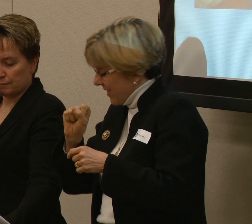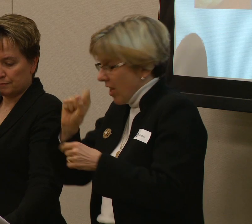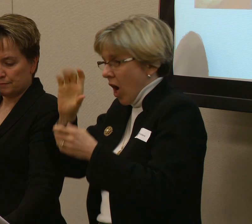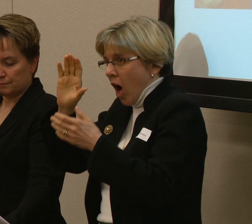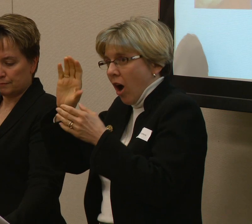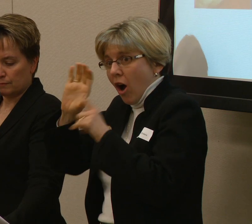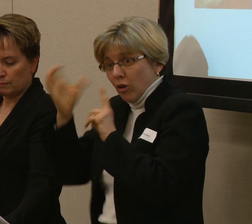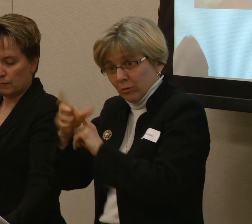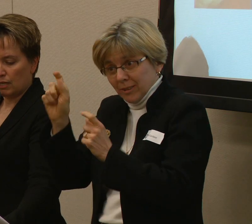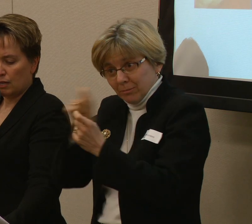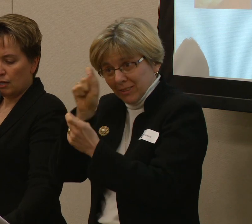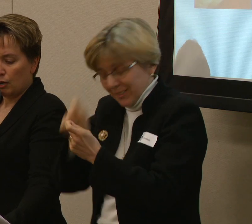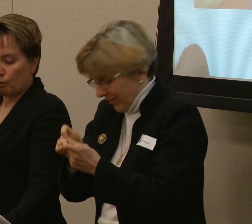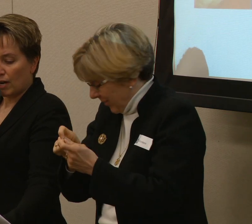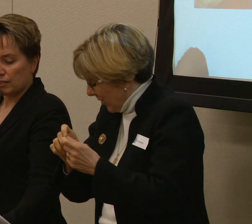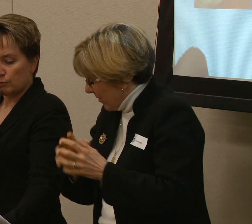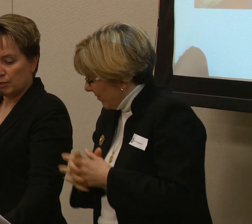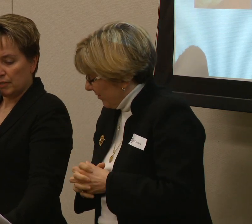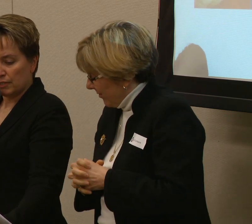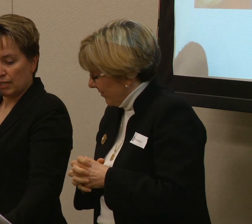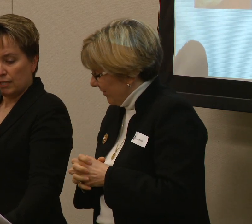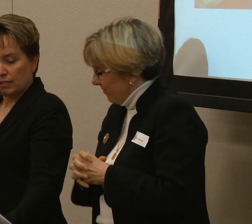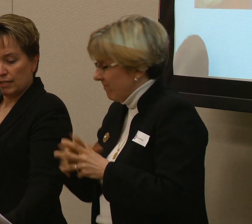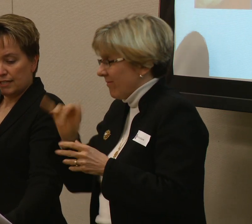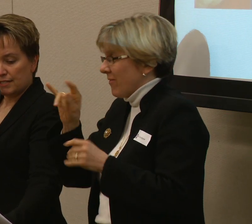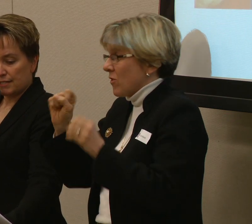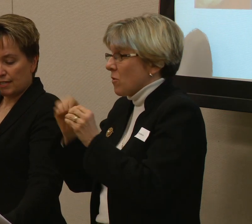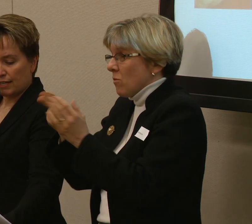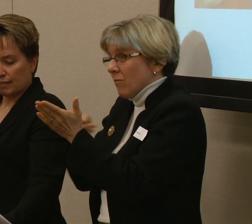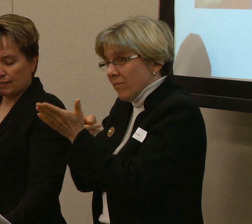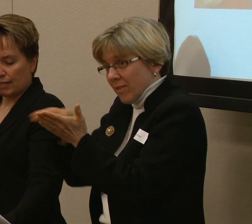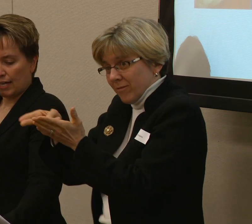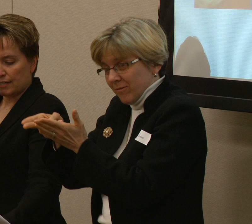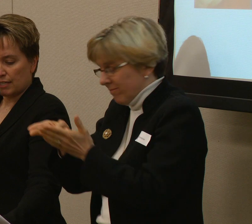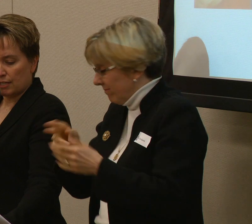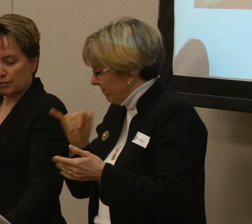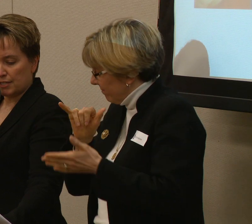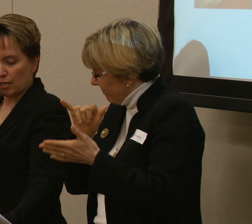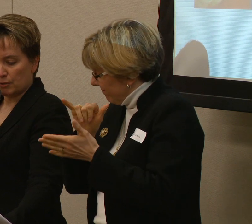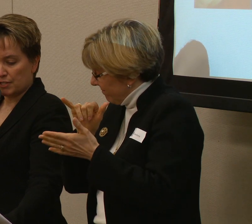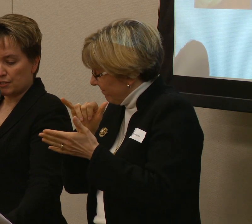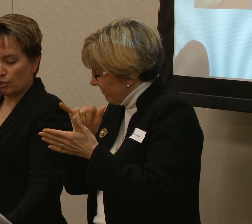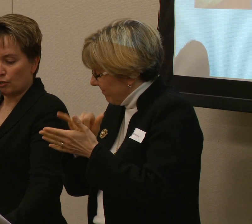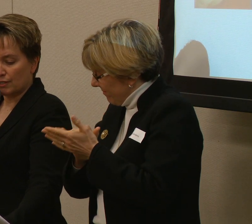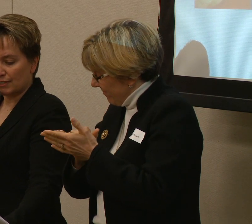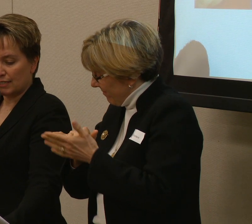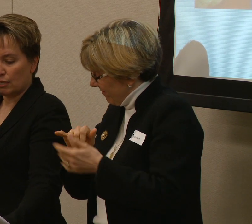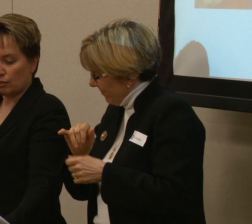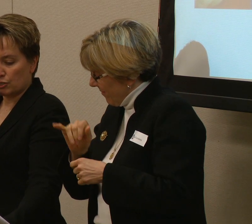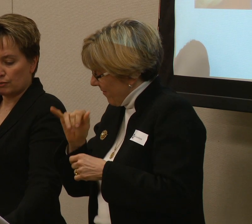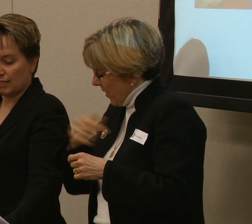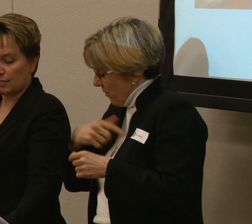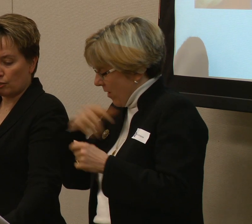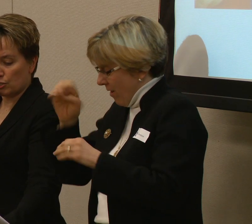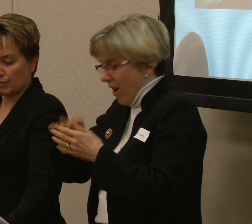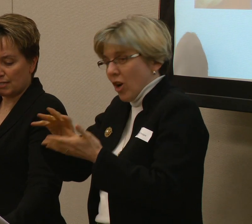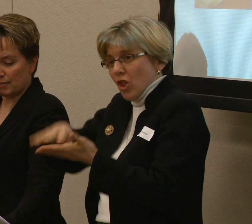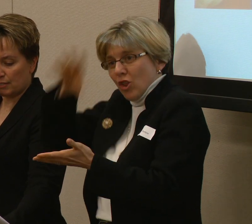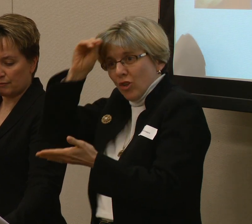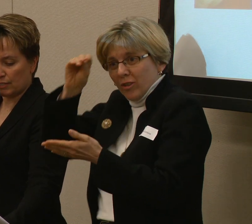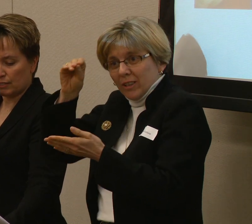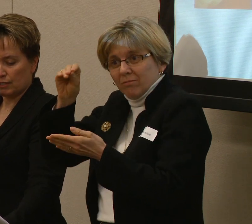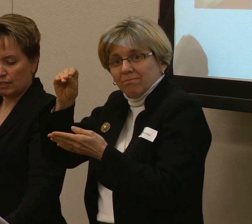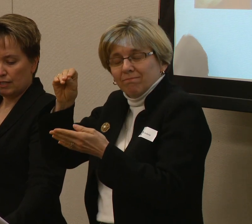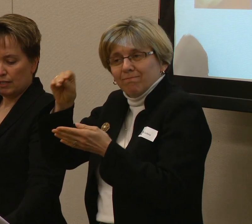for them. While it would be nice to say that ACT on Alzheimer's is culturally